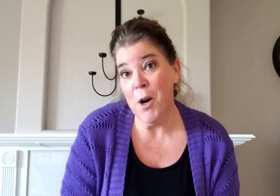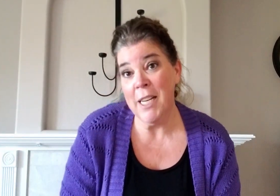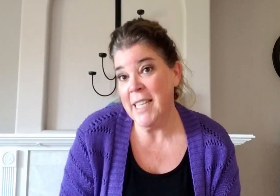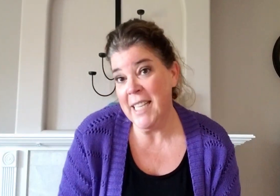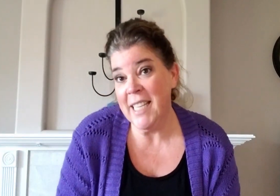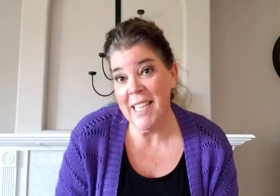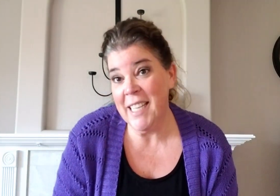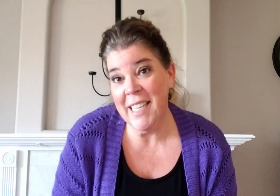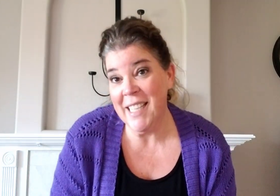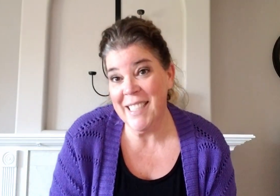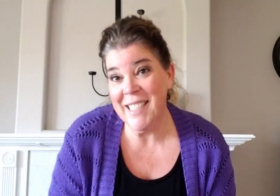knees.